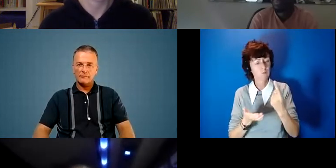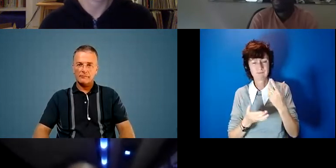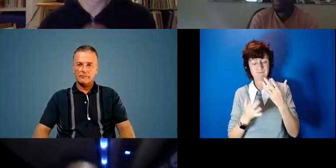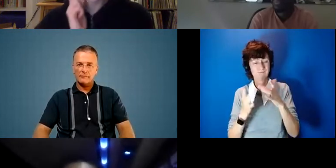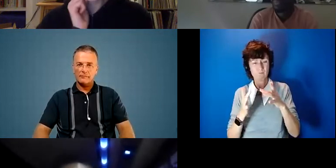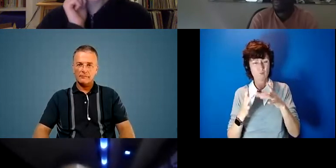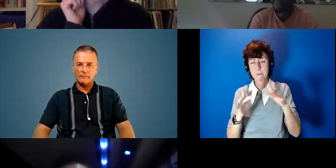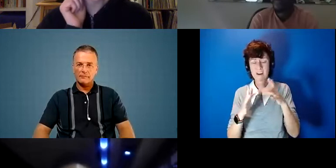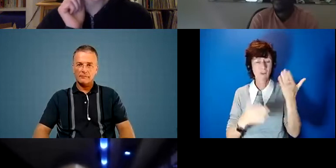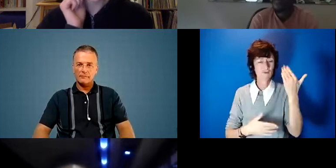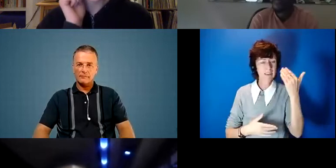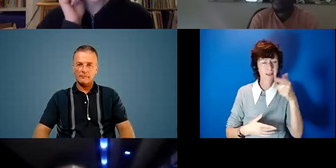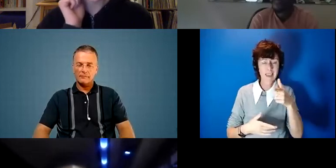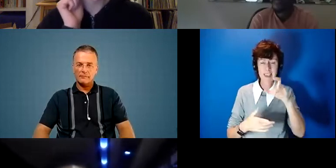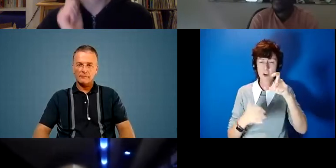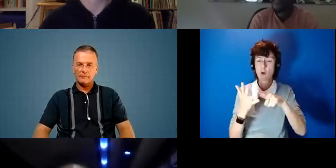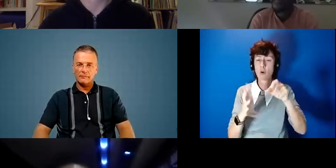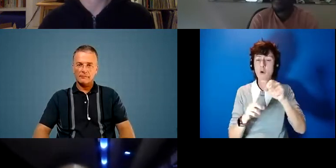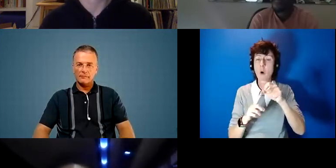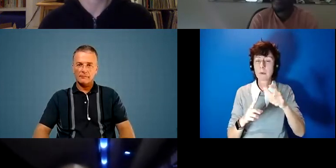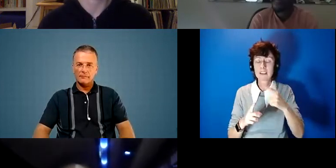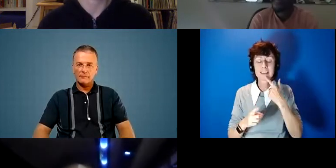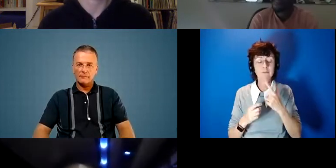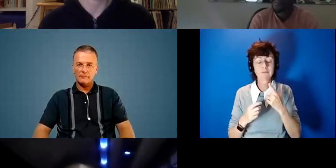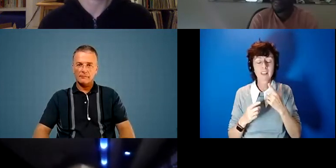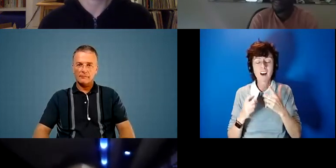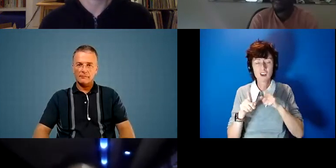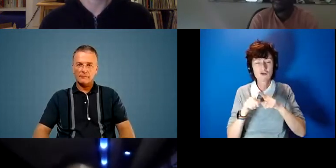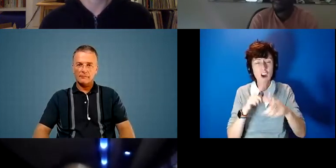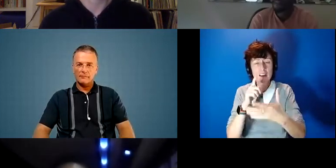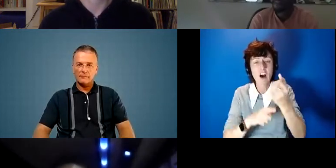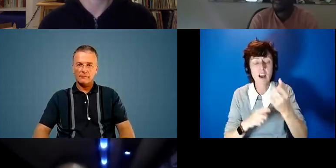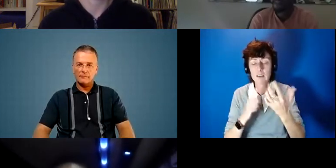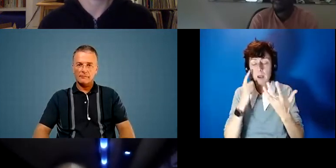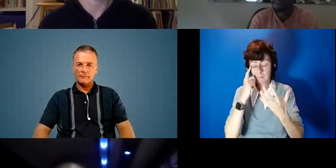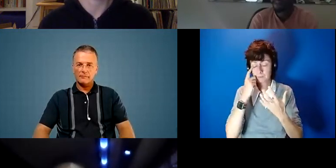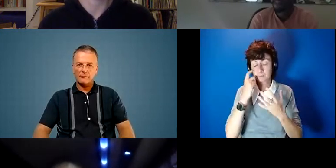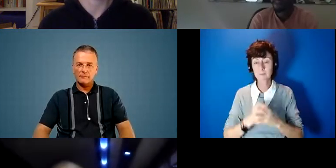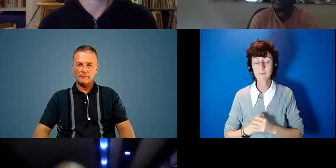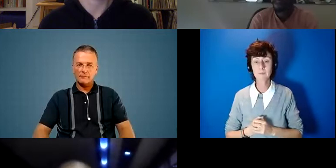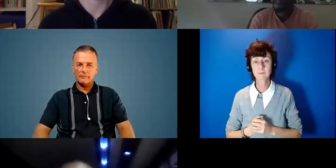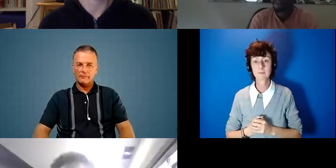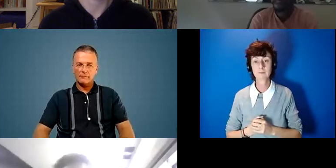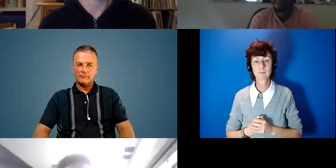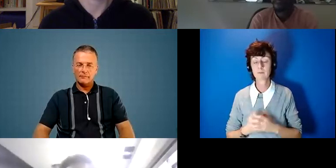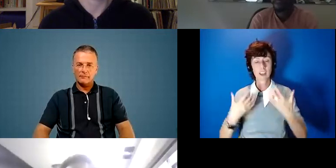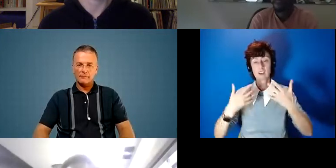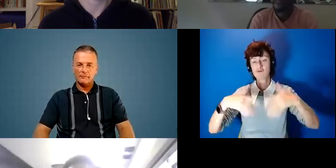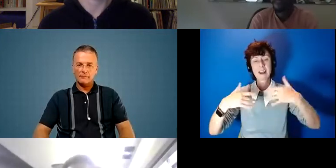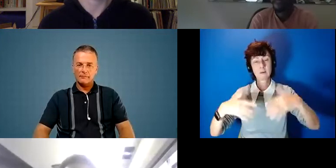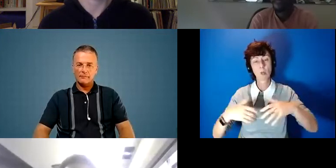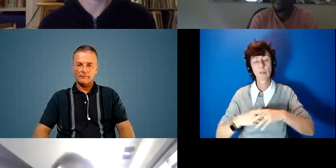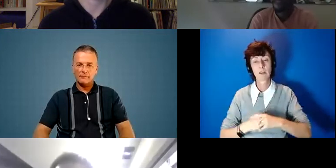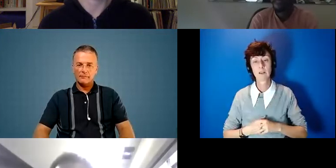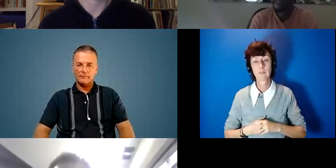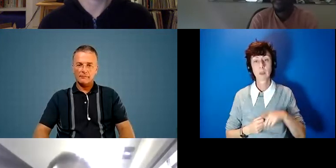day um during cop um and they didn't find a little note of it but um because it was just incredible but i think